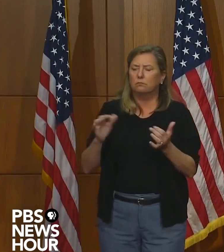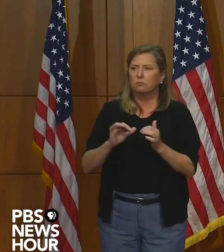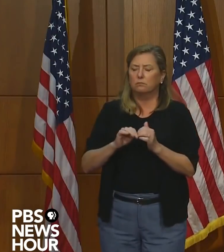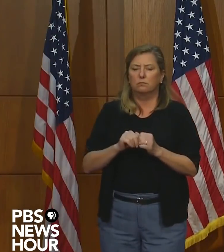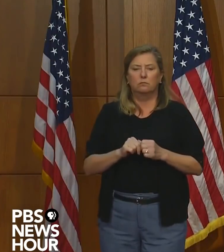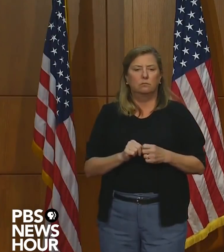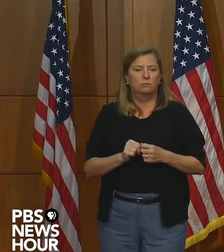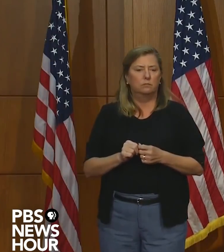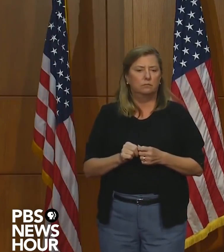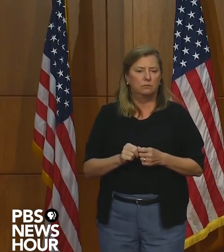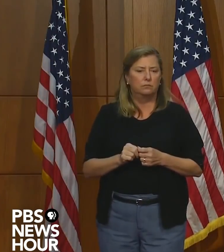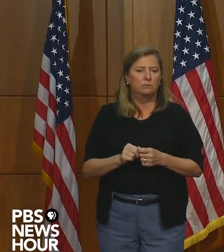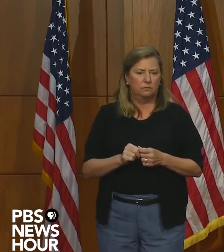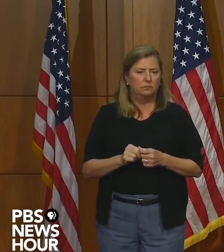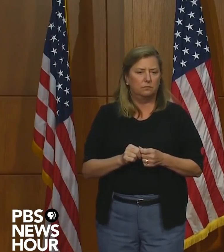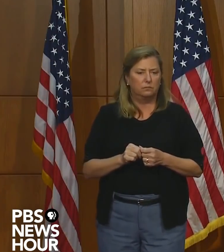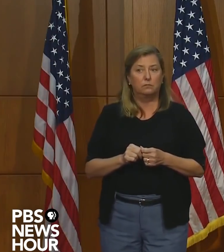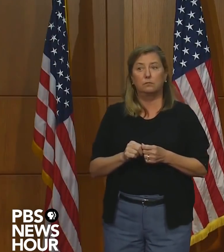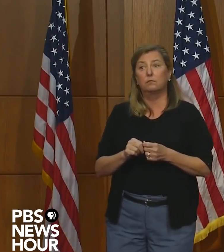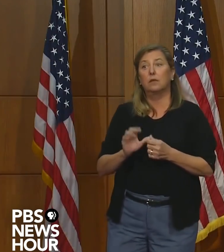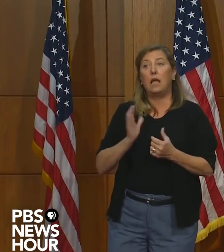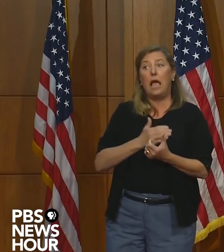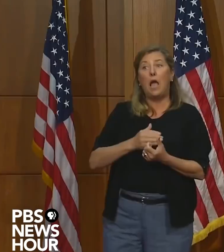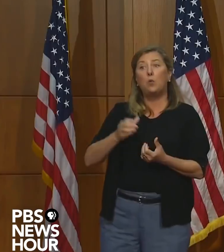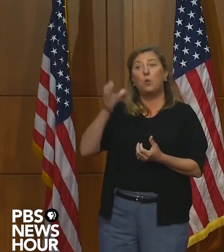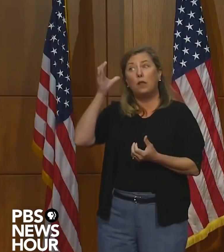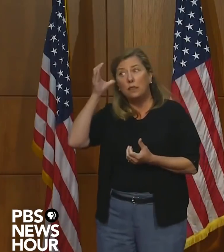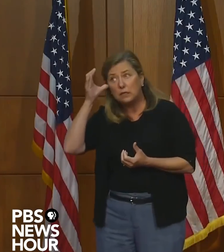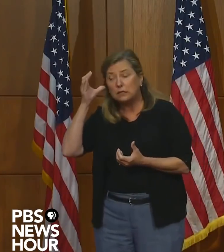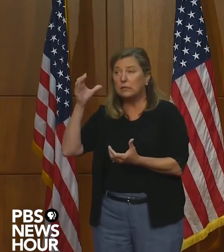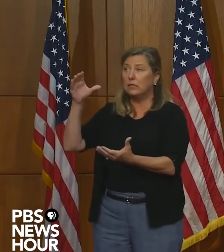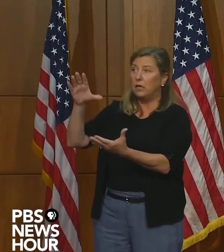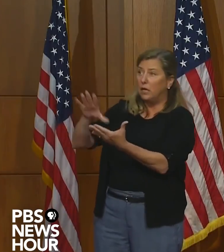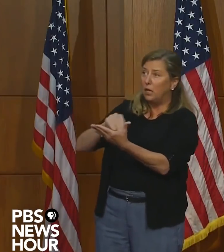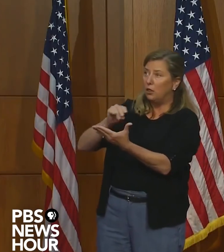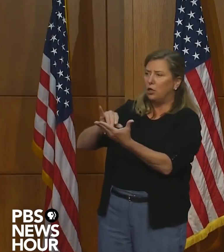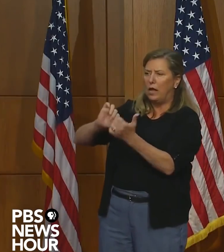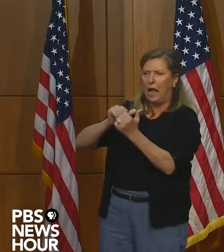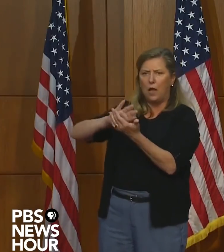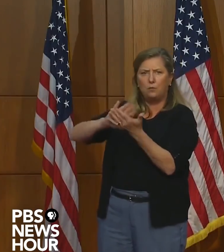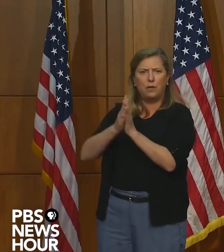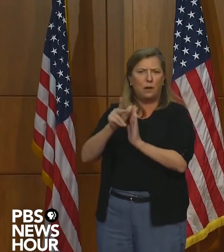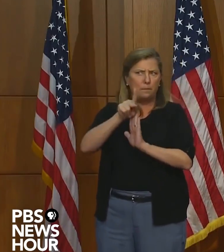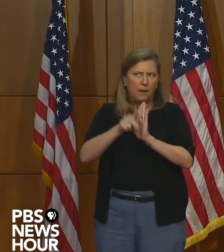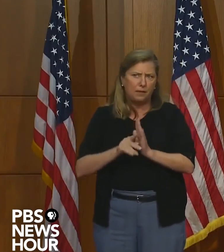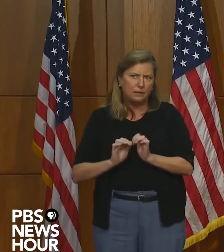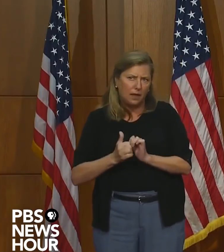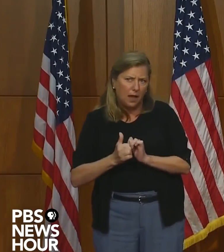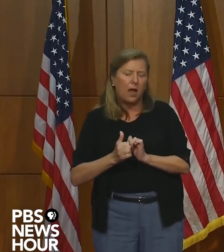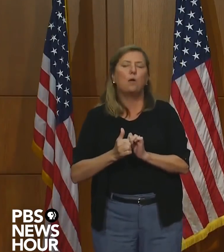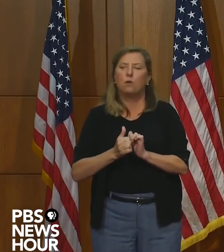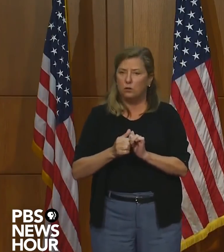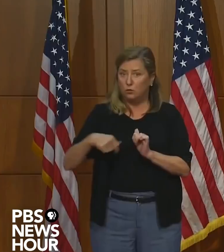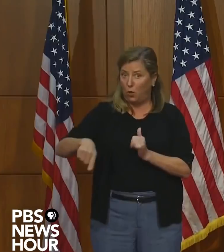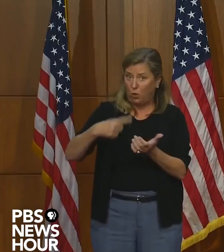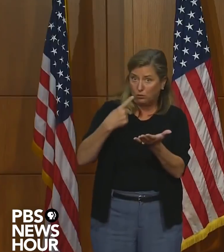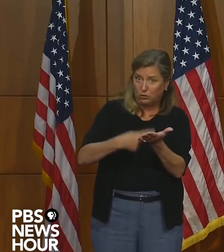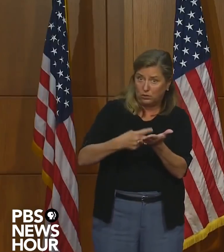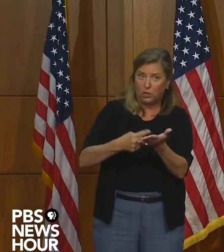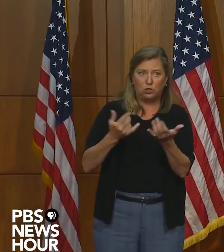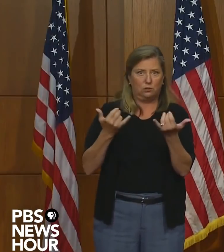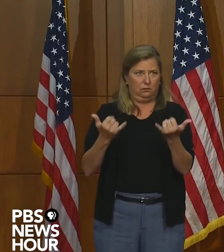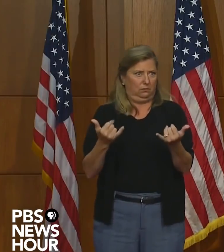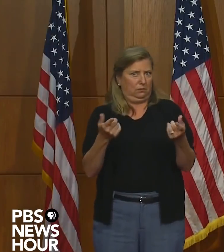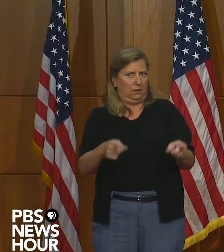we can turn our, our listening and learning into policy, how we can turn it into action. And so, so we're having those discussions and,